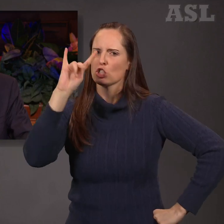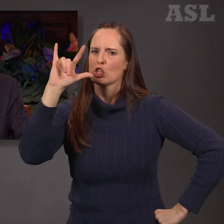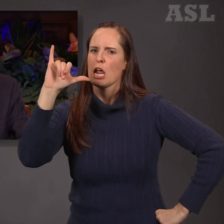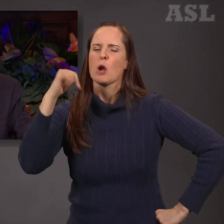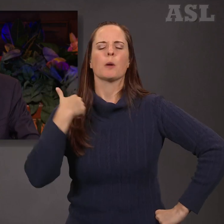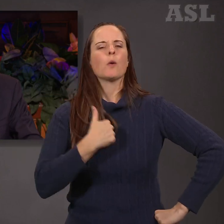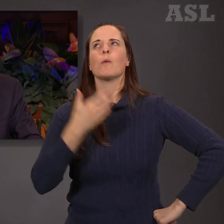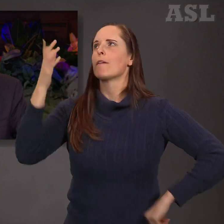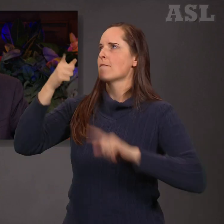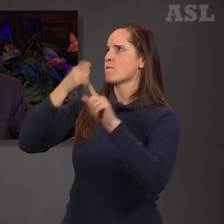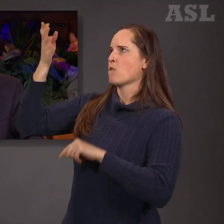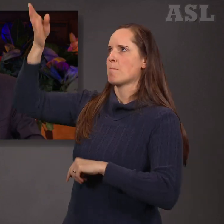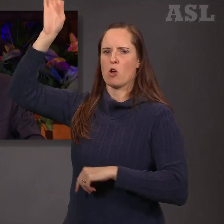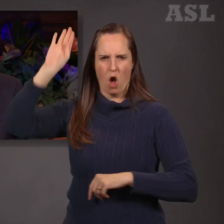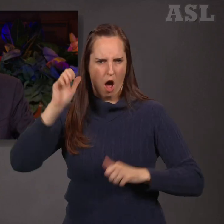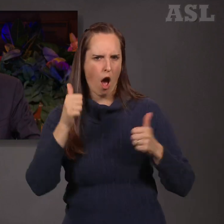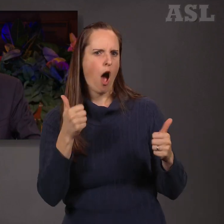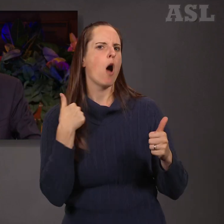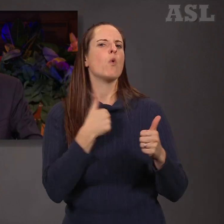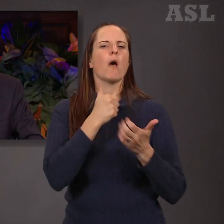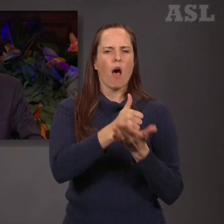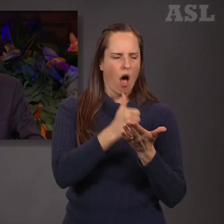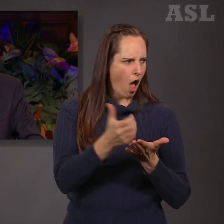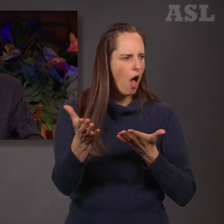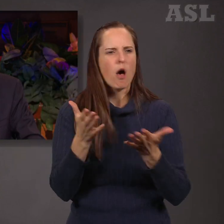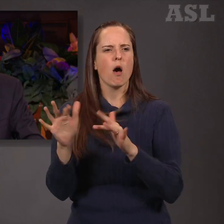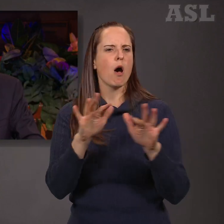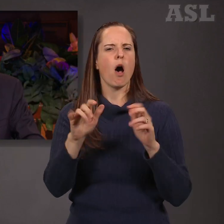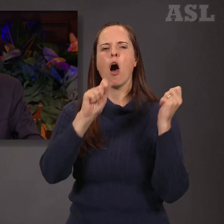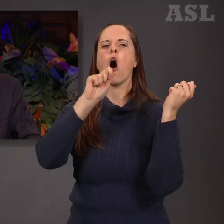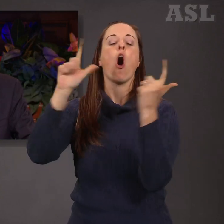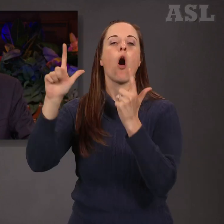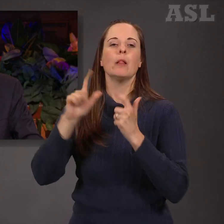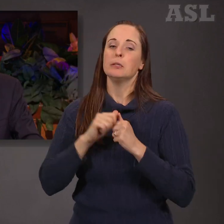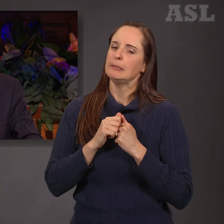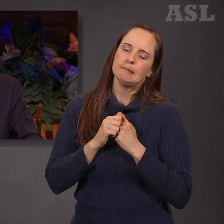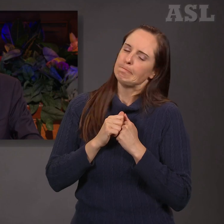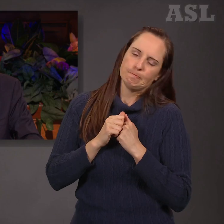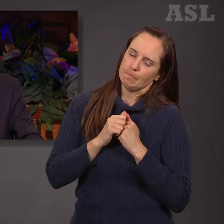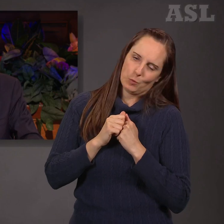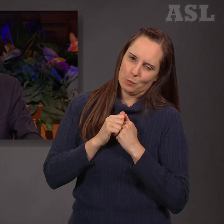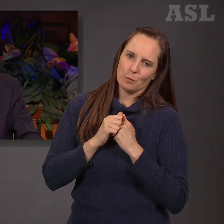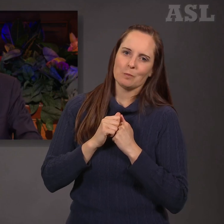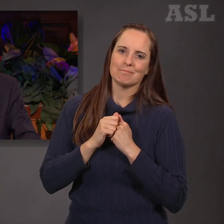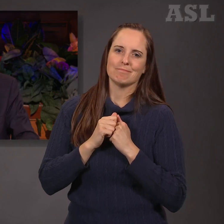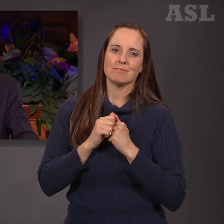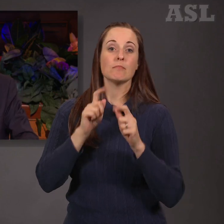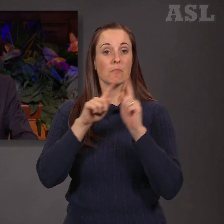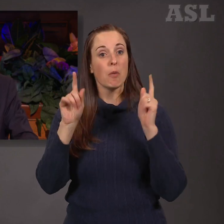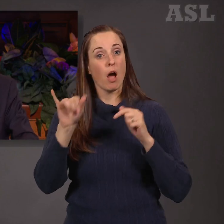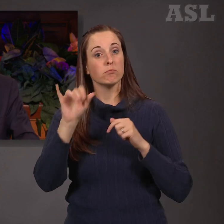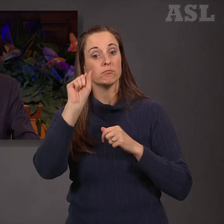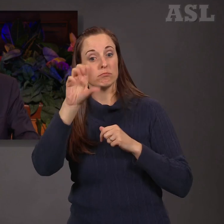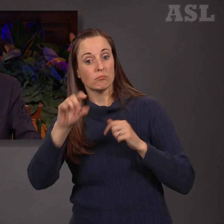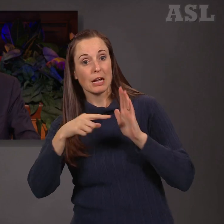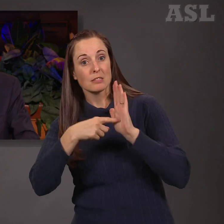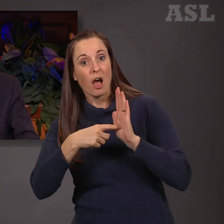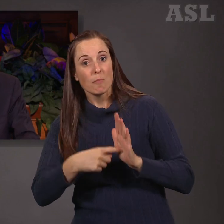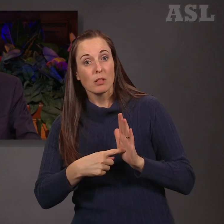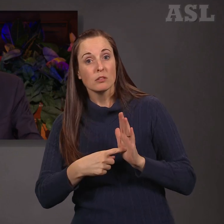purporting to be good or of God is truly that. These examples do show that God